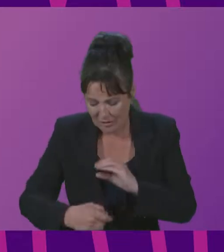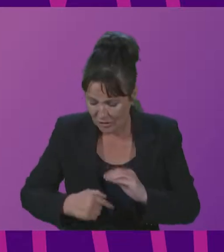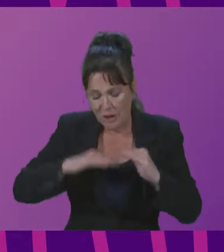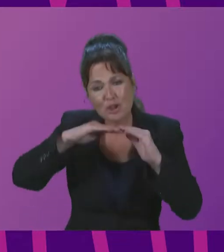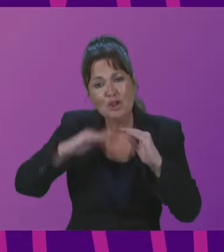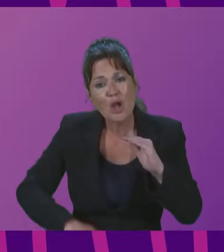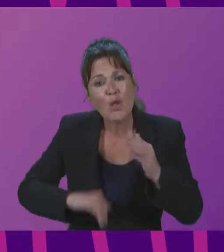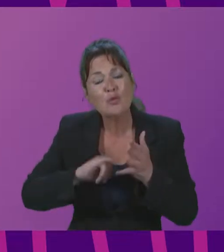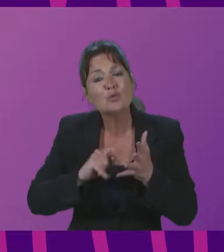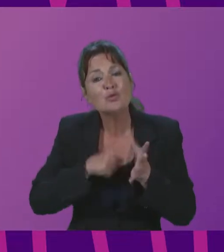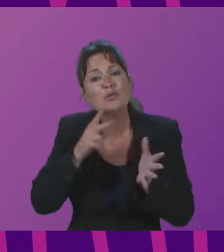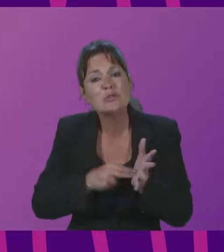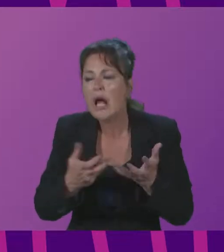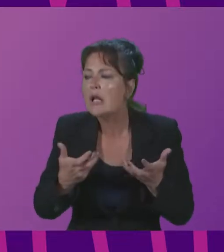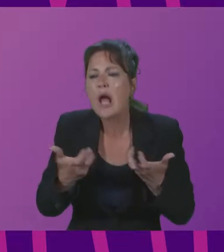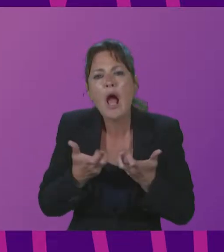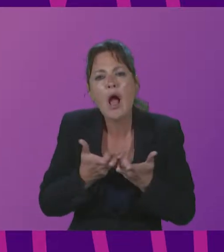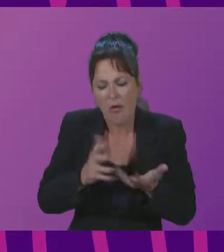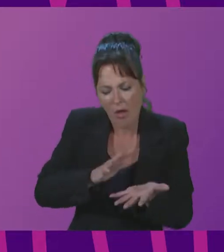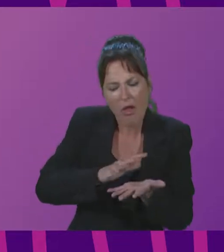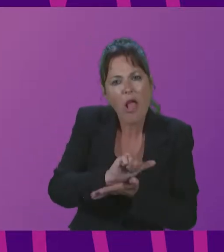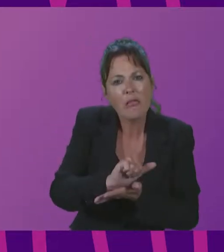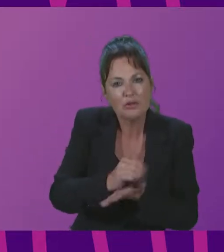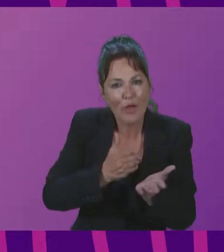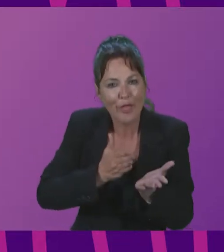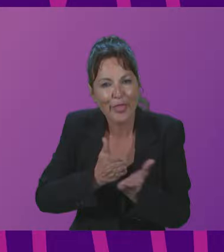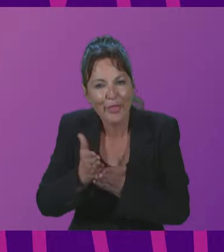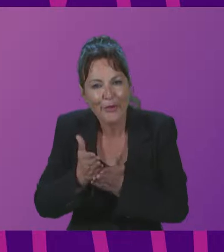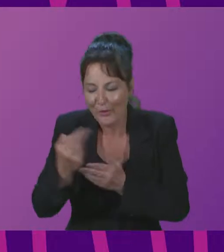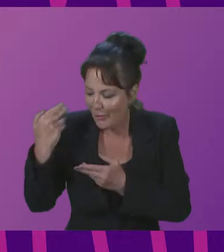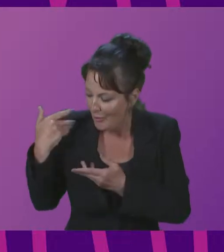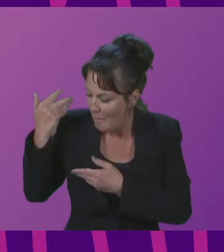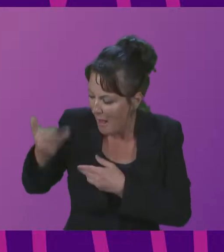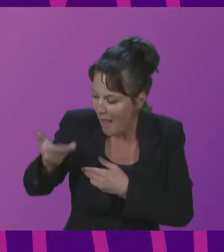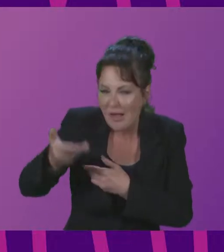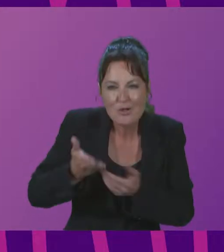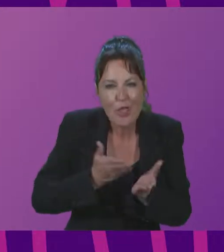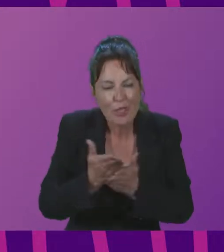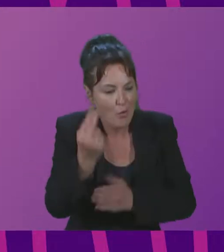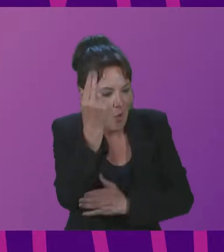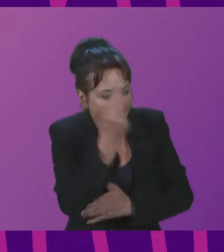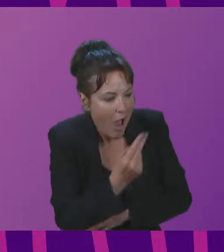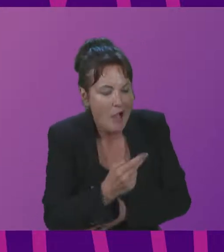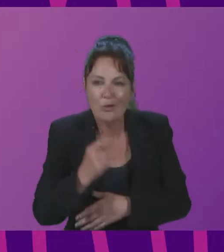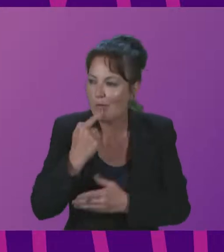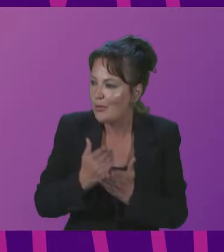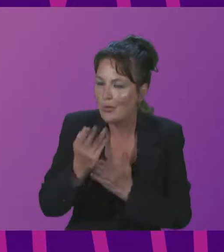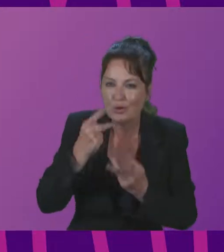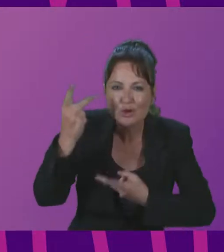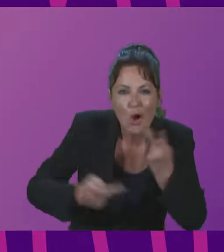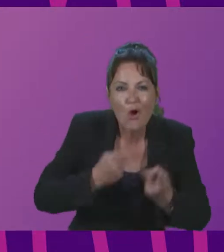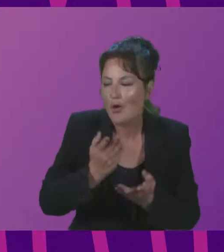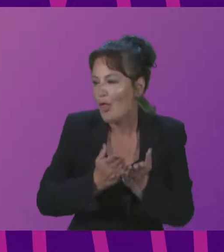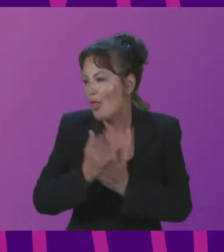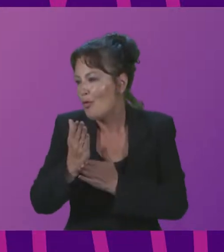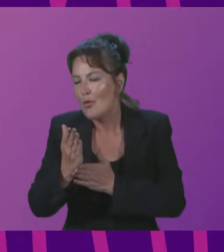through traditional knowledge, traditional expression and art and so on. The ministry, through the ministry,